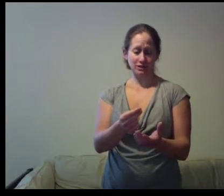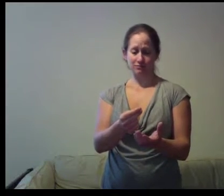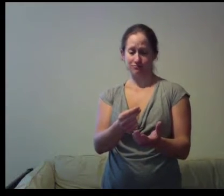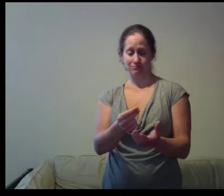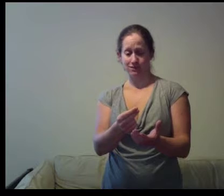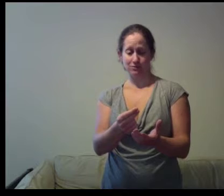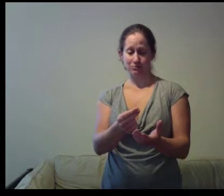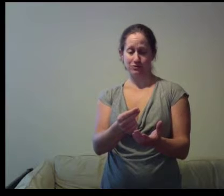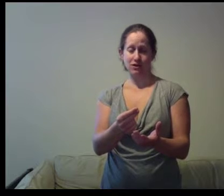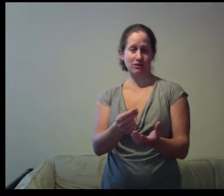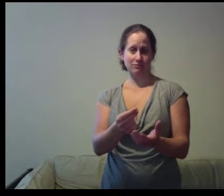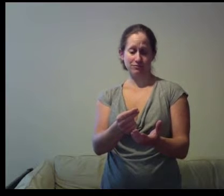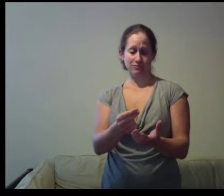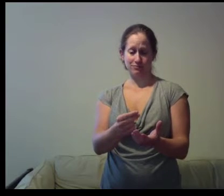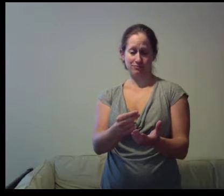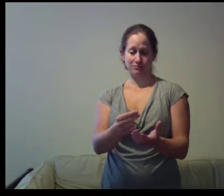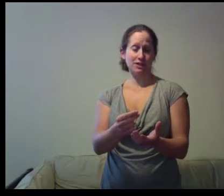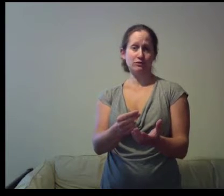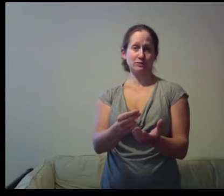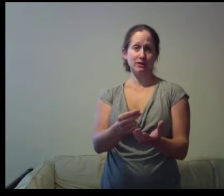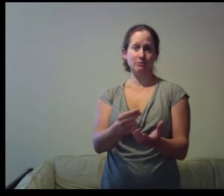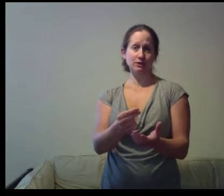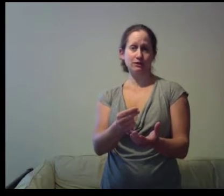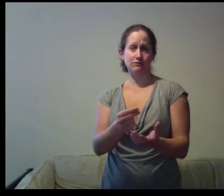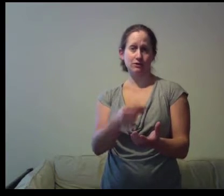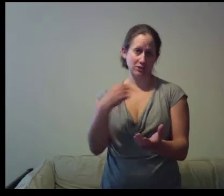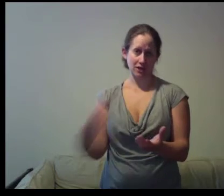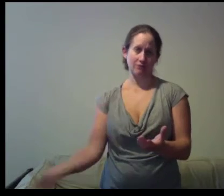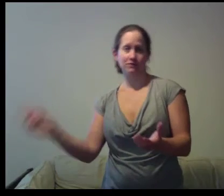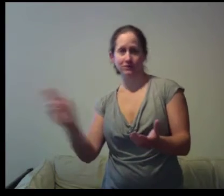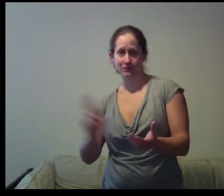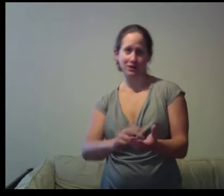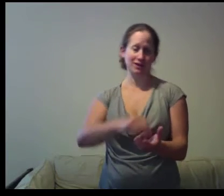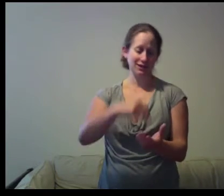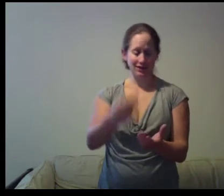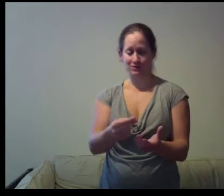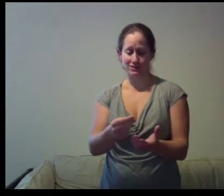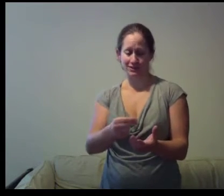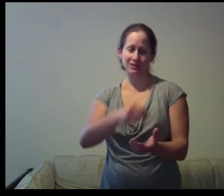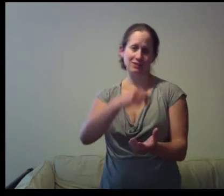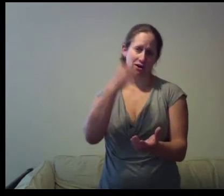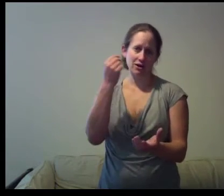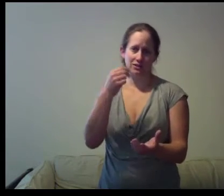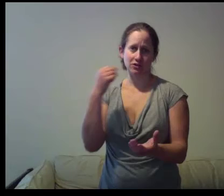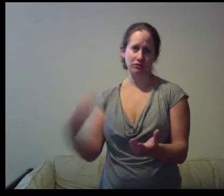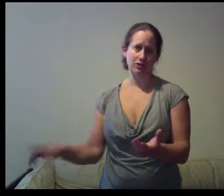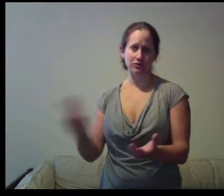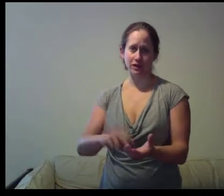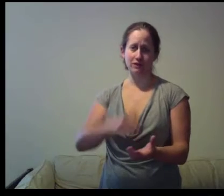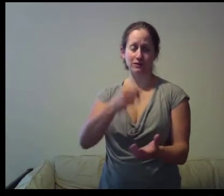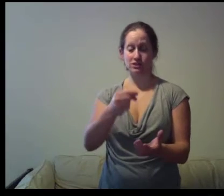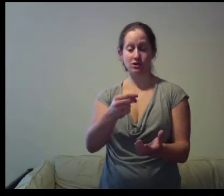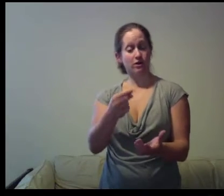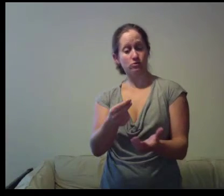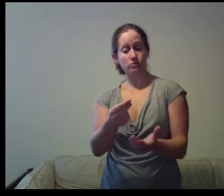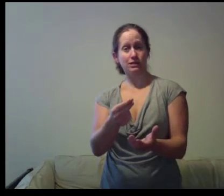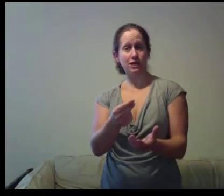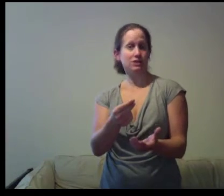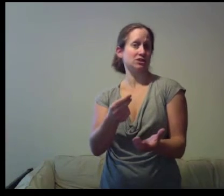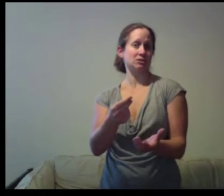you know start taking responsibility for yourself great goes to the next card it's a 3 great next card oh it's an A so you just